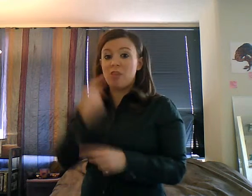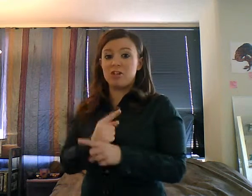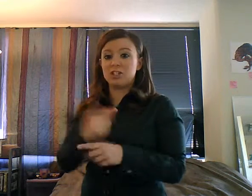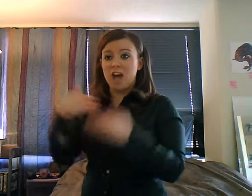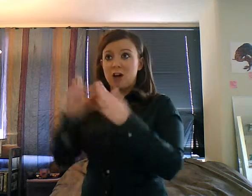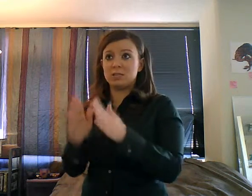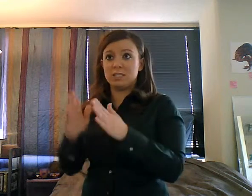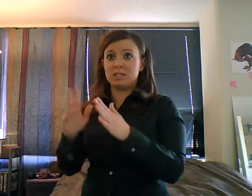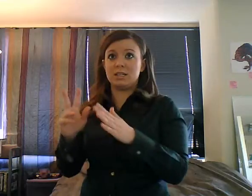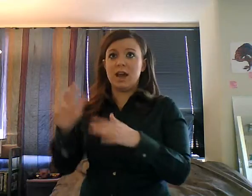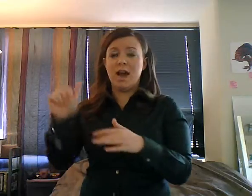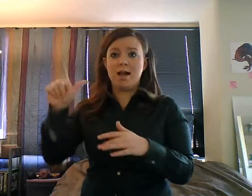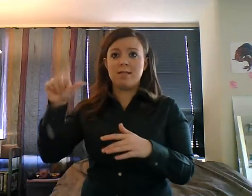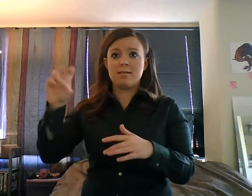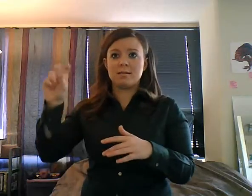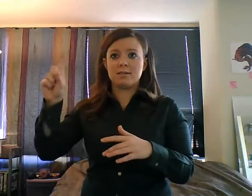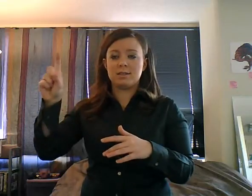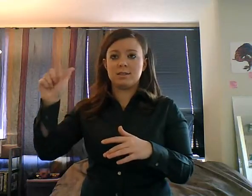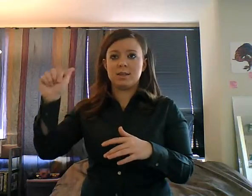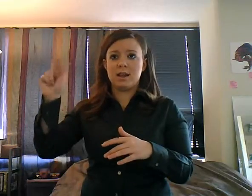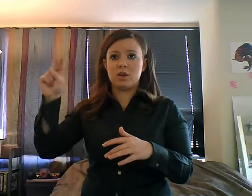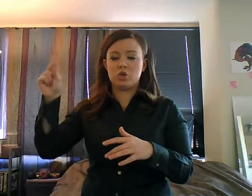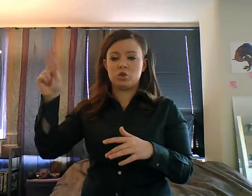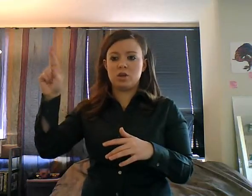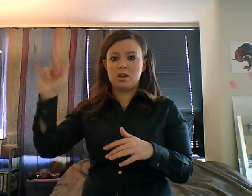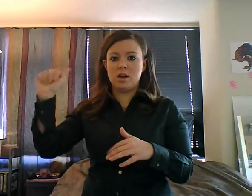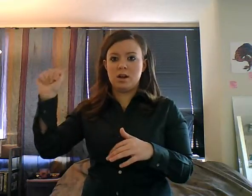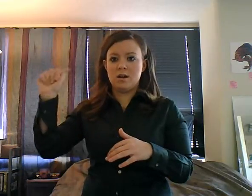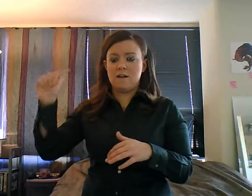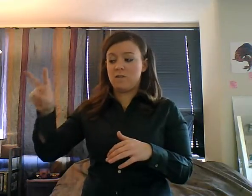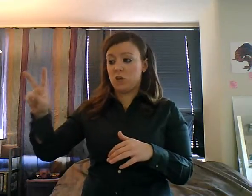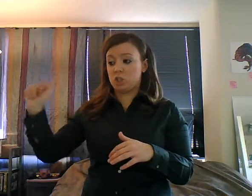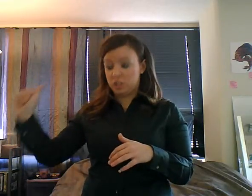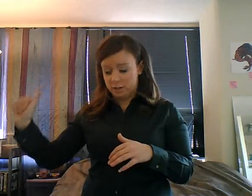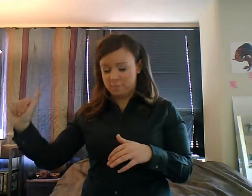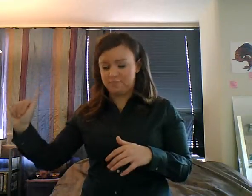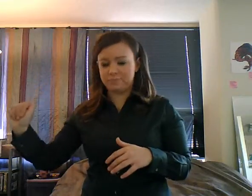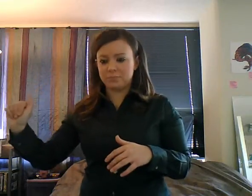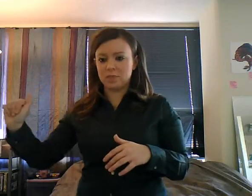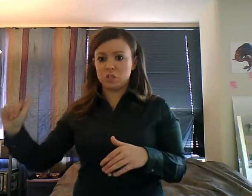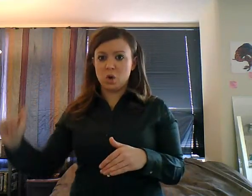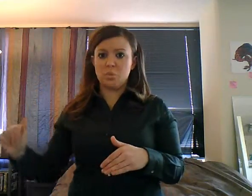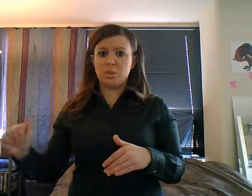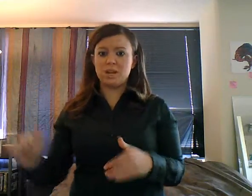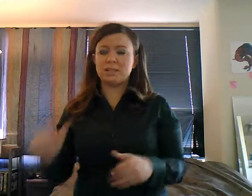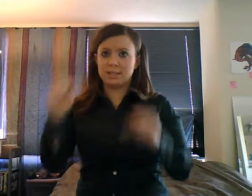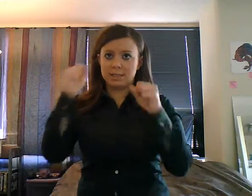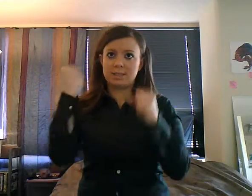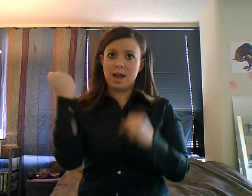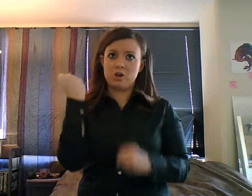um, we just slept in the next day and Sunday came and we decided we were going to go to the